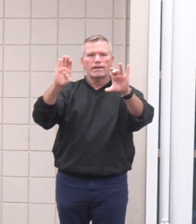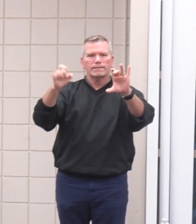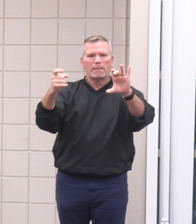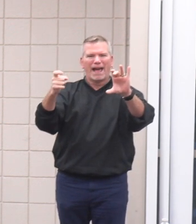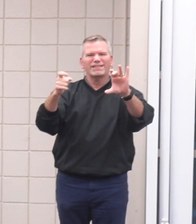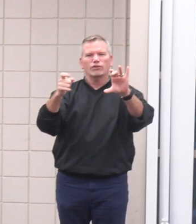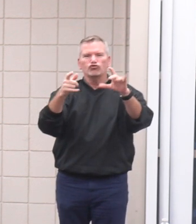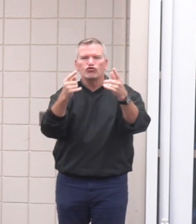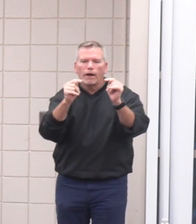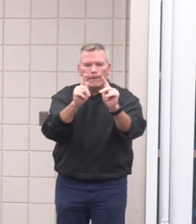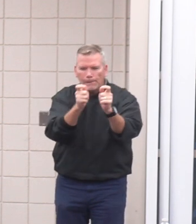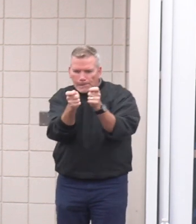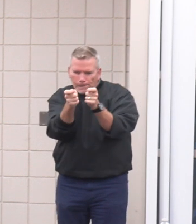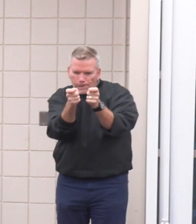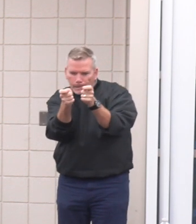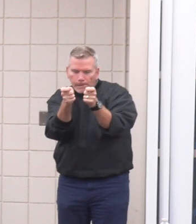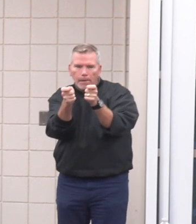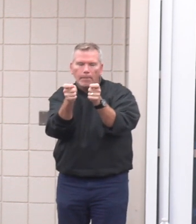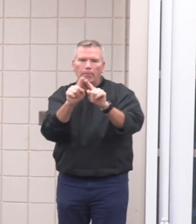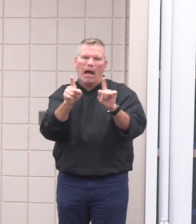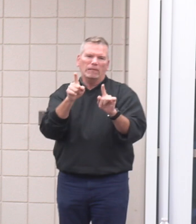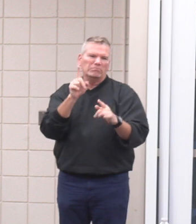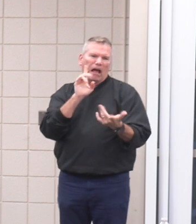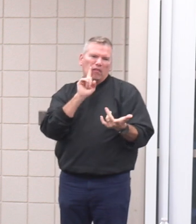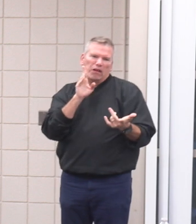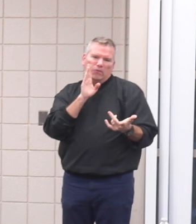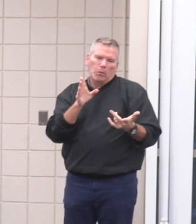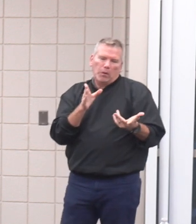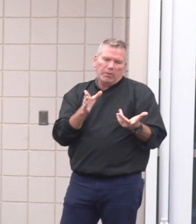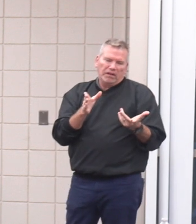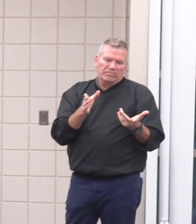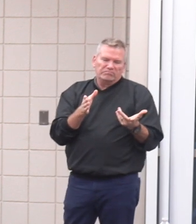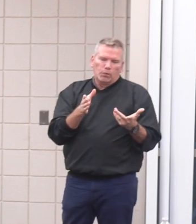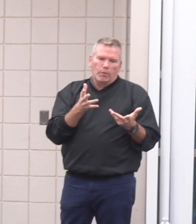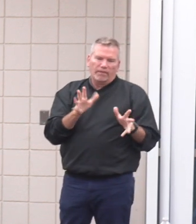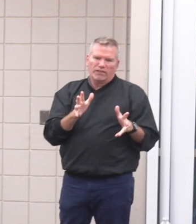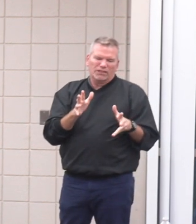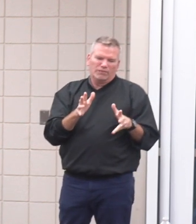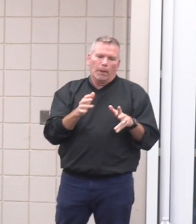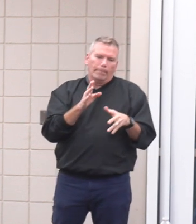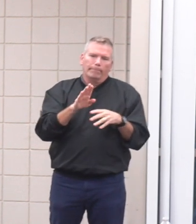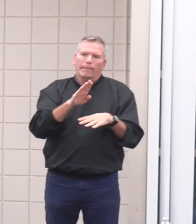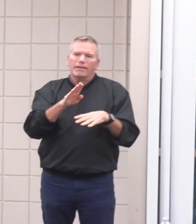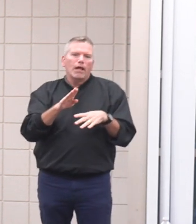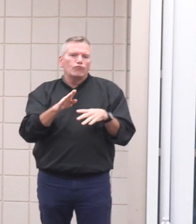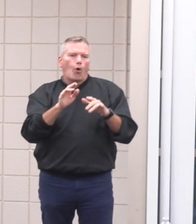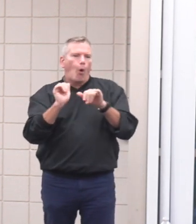on site. I mean, it's, they're all pretty standard, Jen, but yeah, I could definitely share that with you.